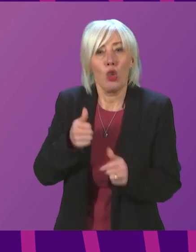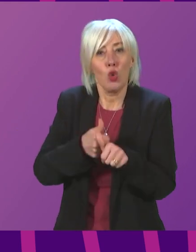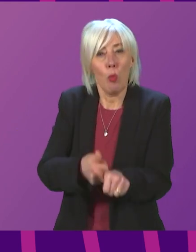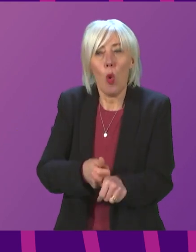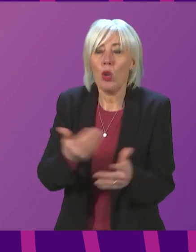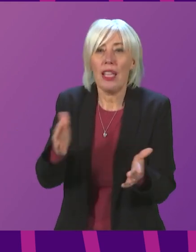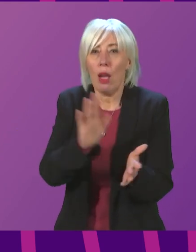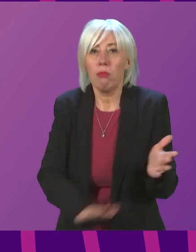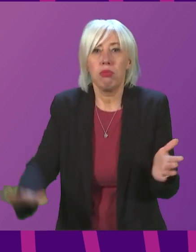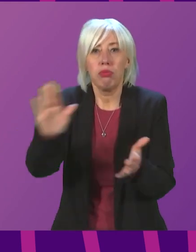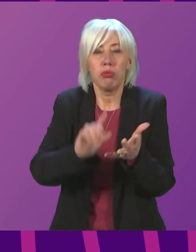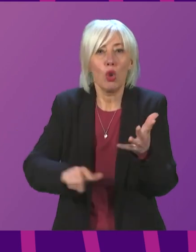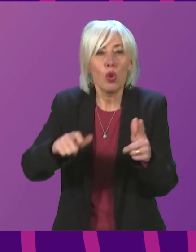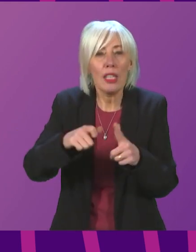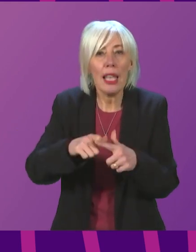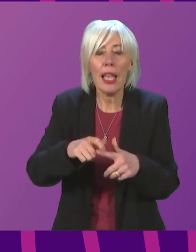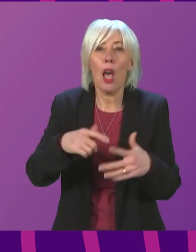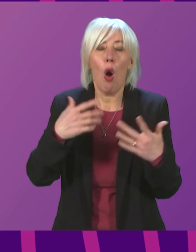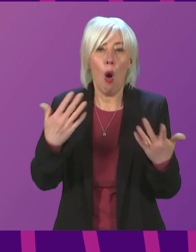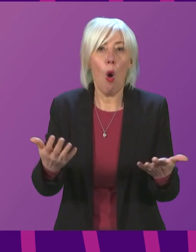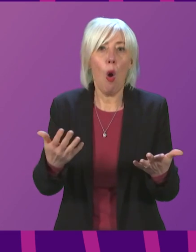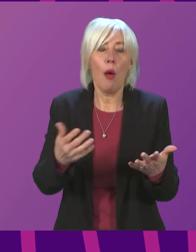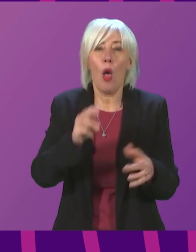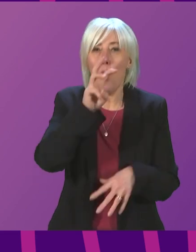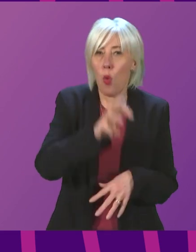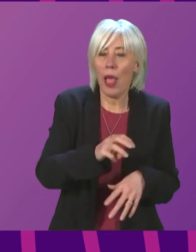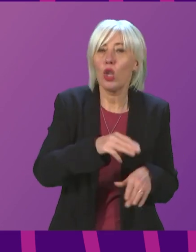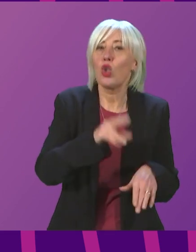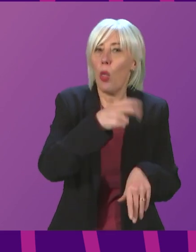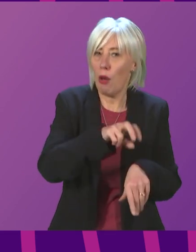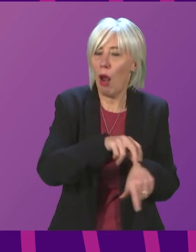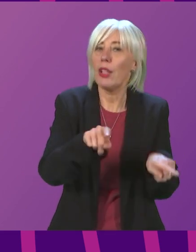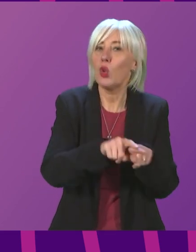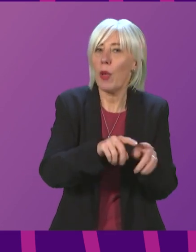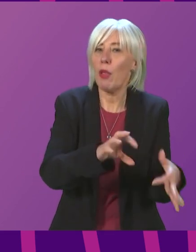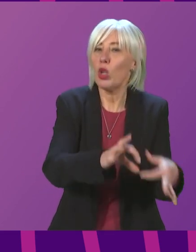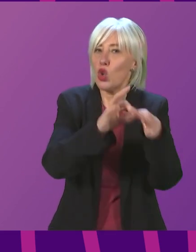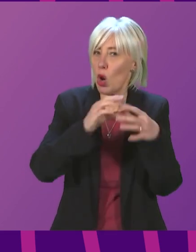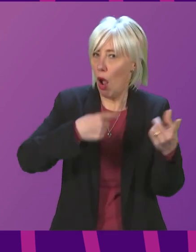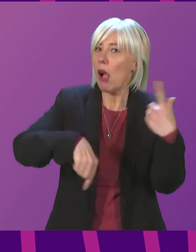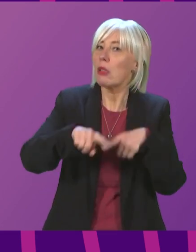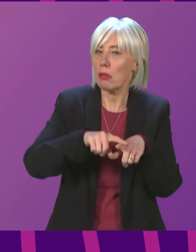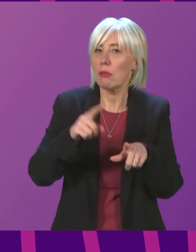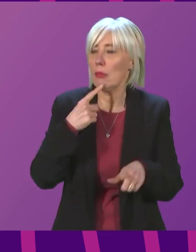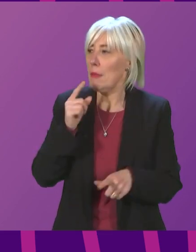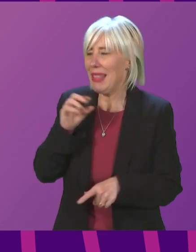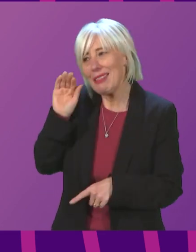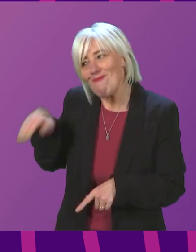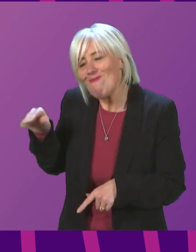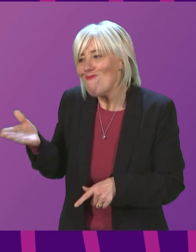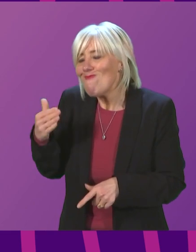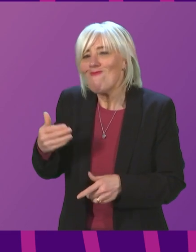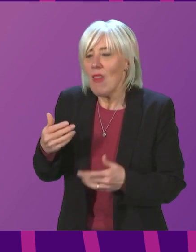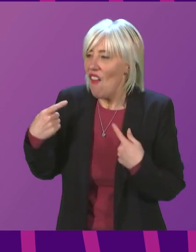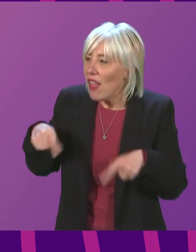across the UK or, and we've been joined in this call by the Welsh and the Northern Irish Governments, to make available a process